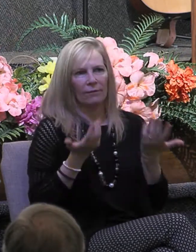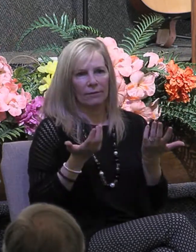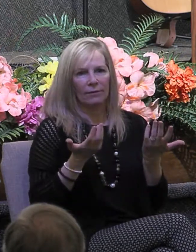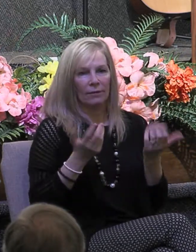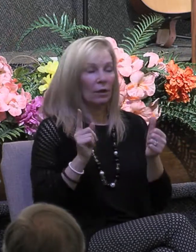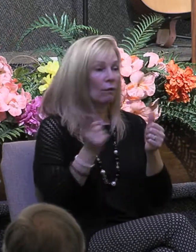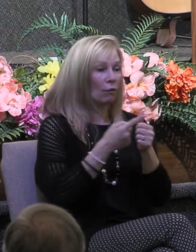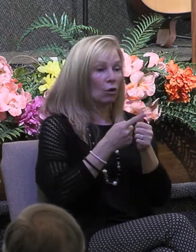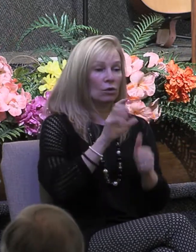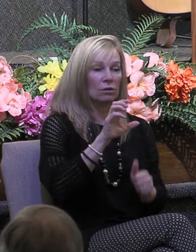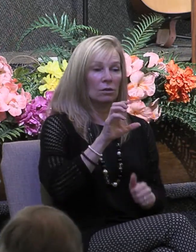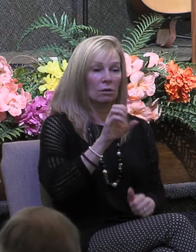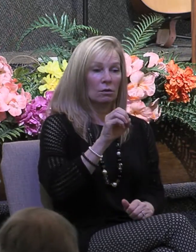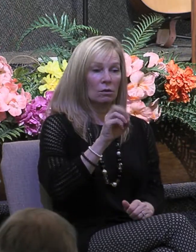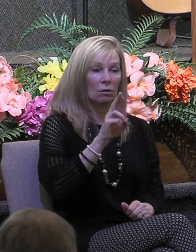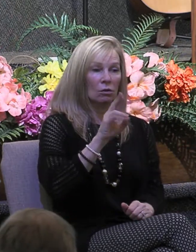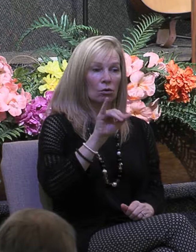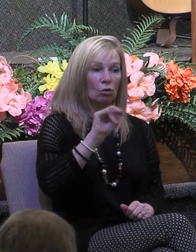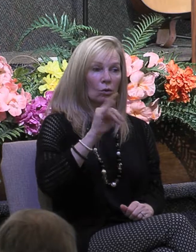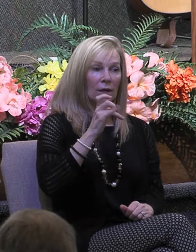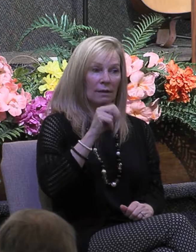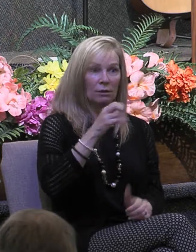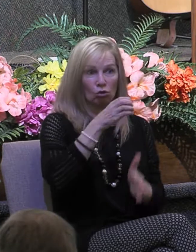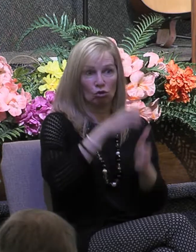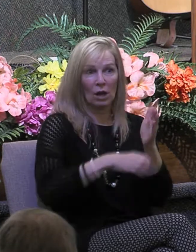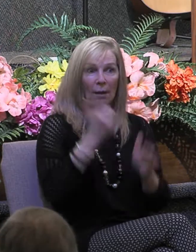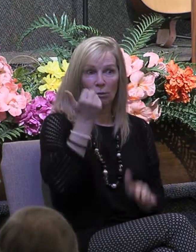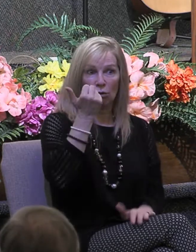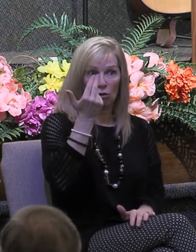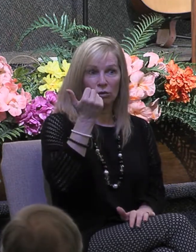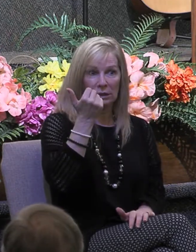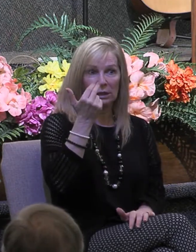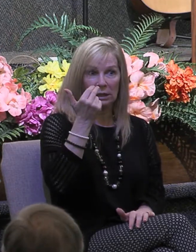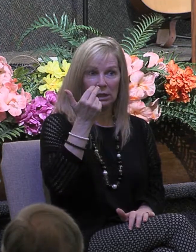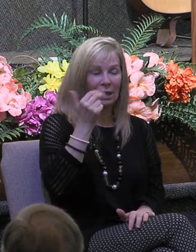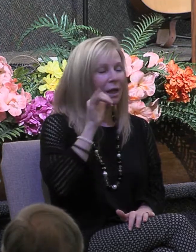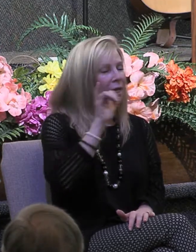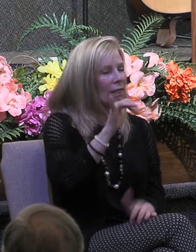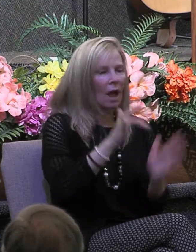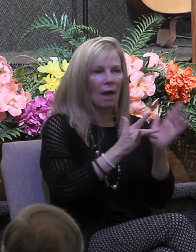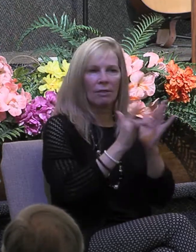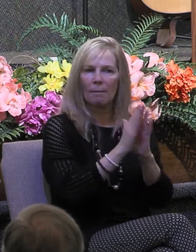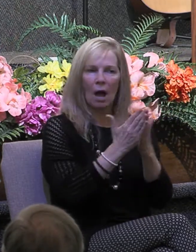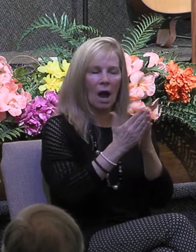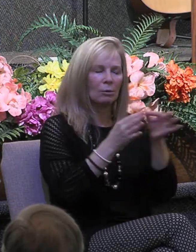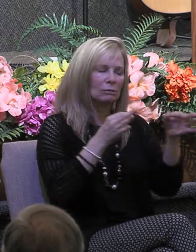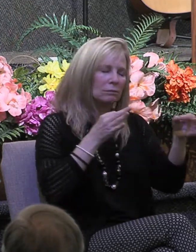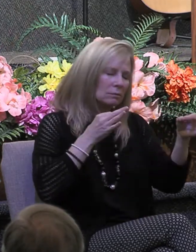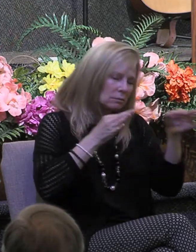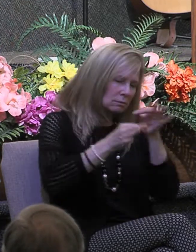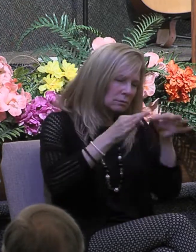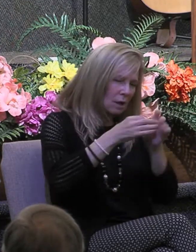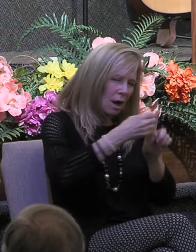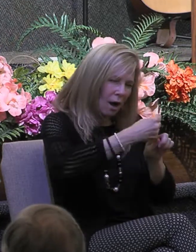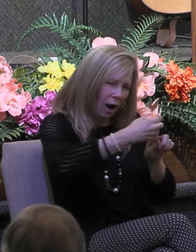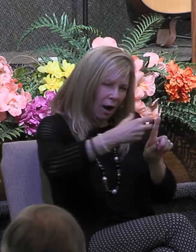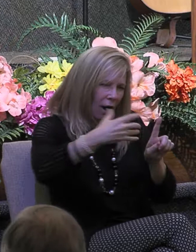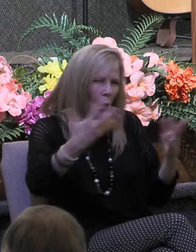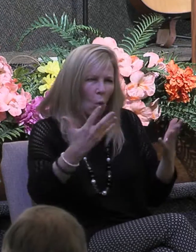13 is the Bible's most detailed explanation of love. It's given in the context of correcting